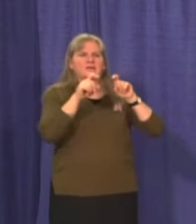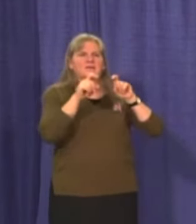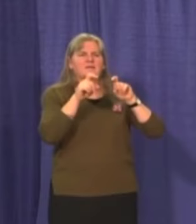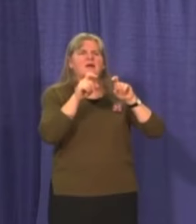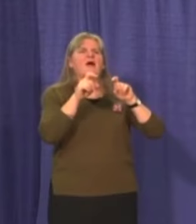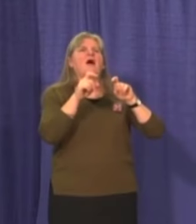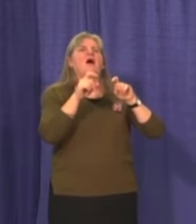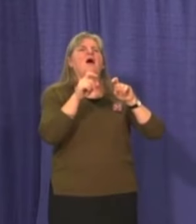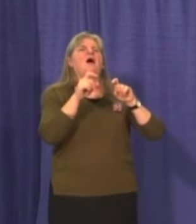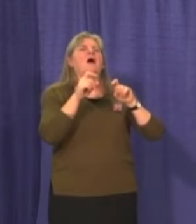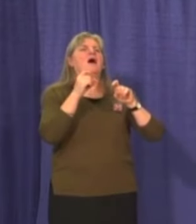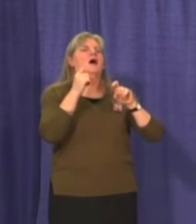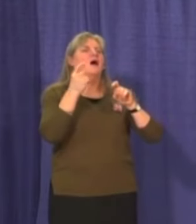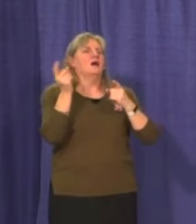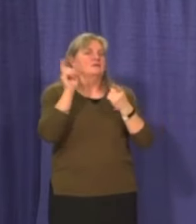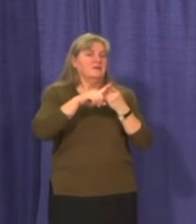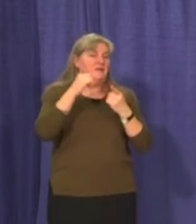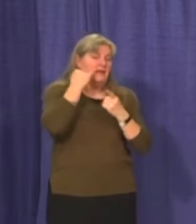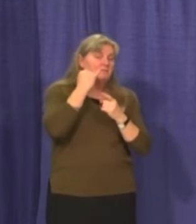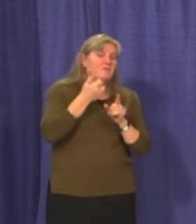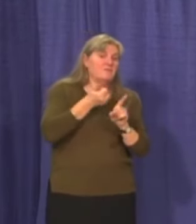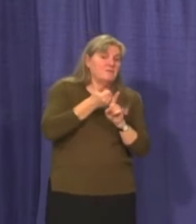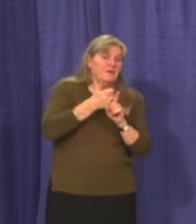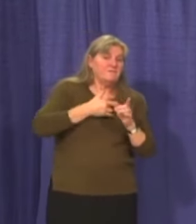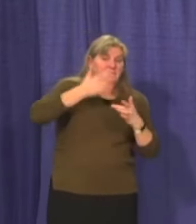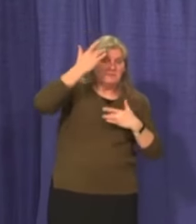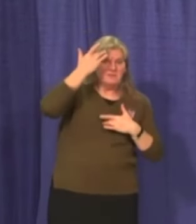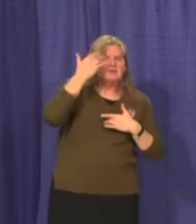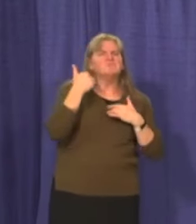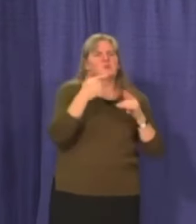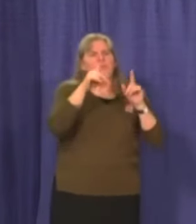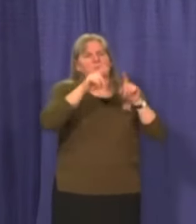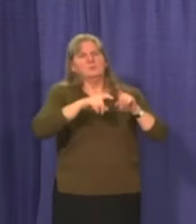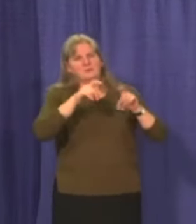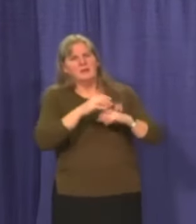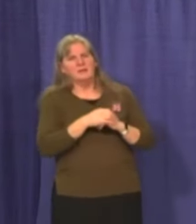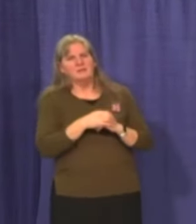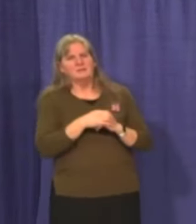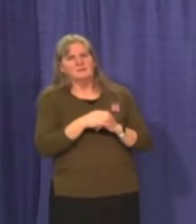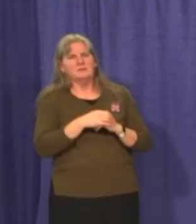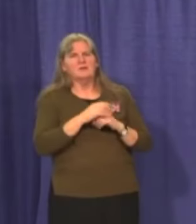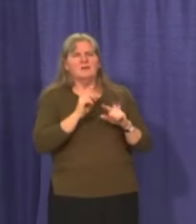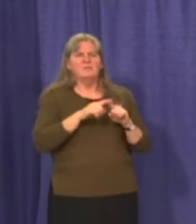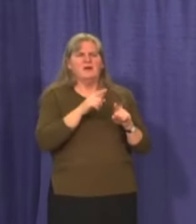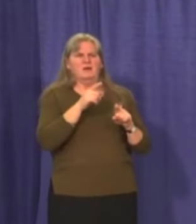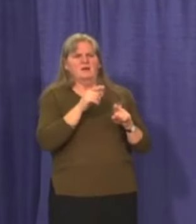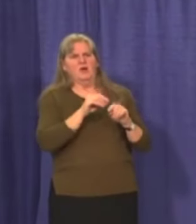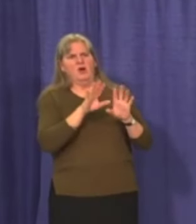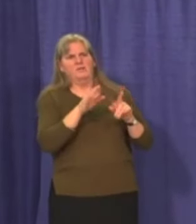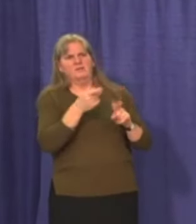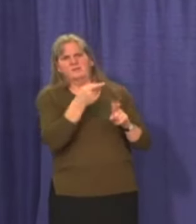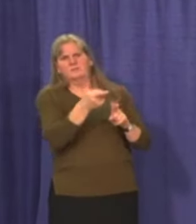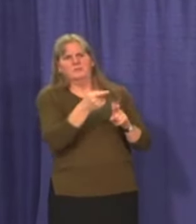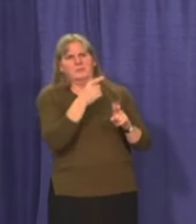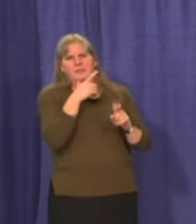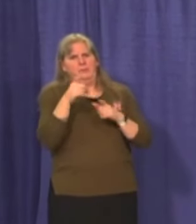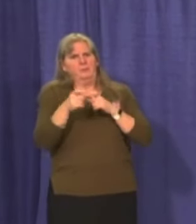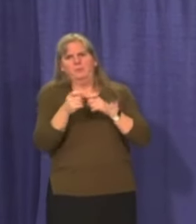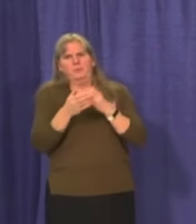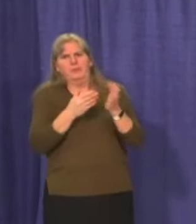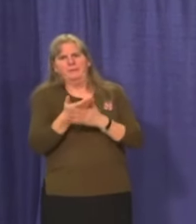so there, there was no indication for testing, and of course, as, as, as is obvious, there was no control over what these people did anyway.